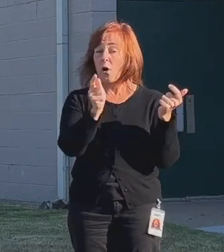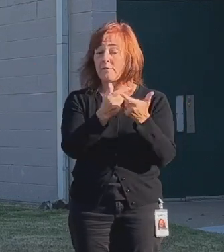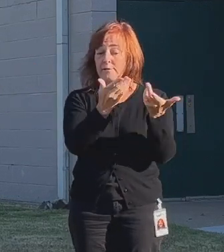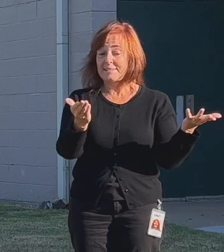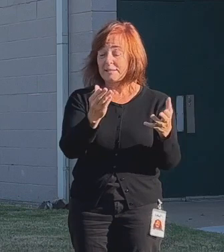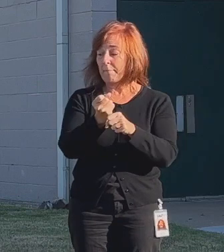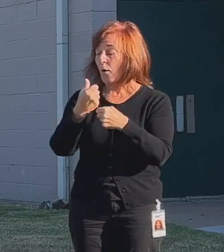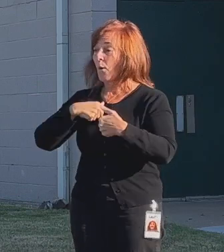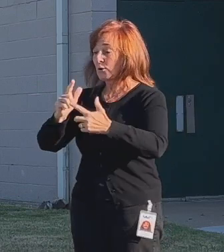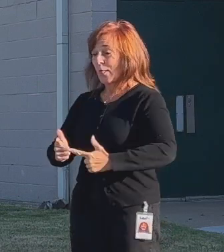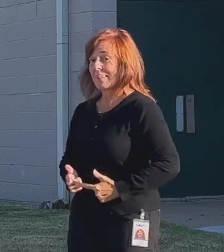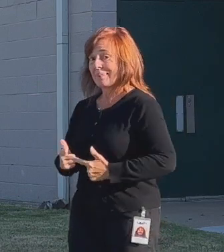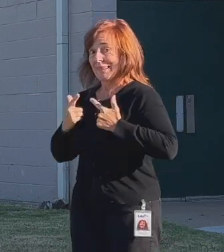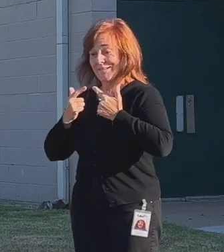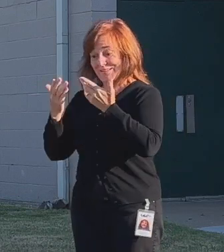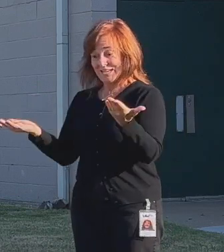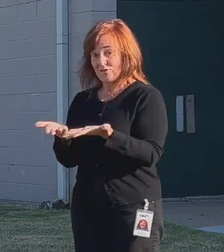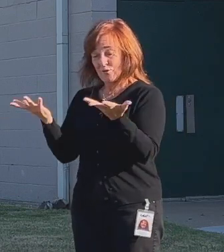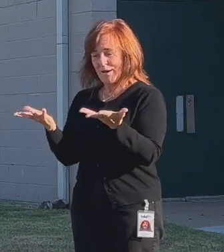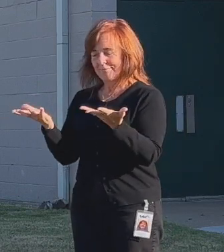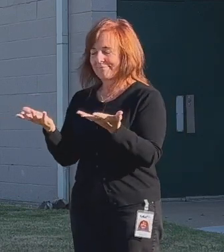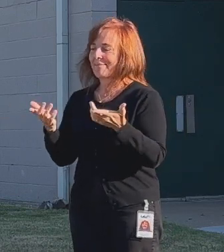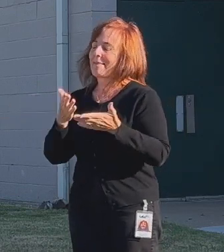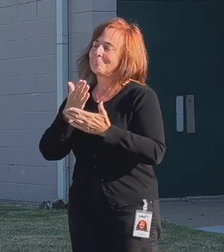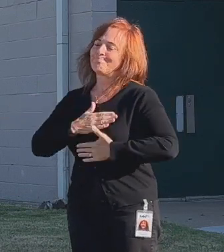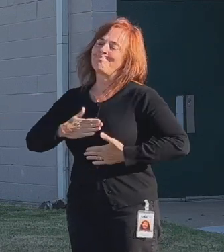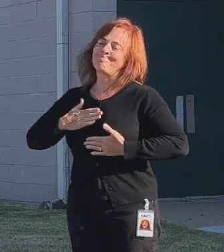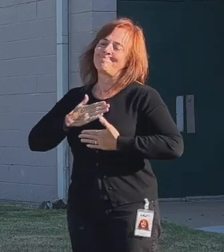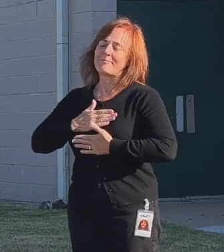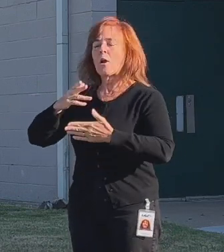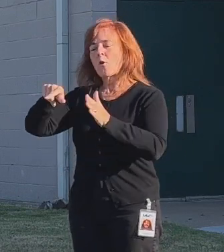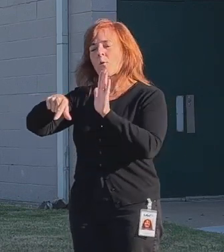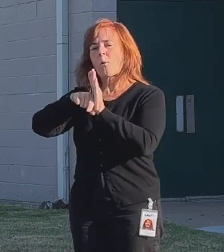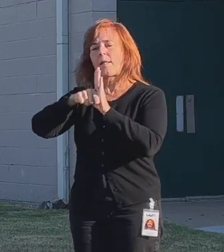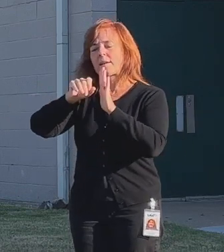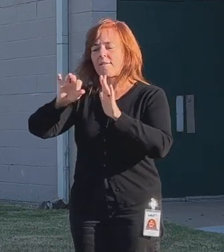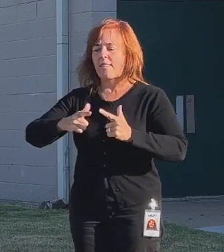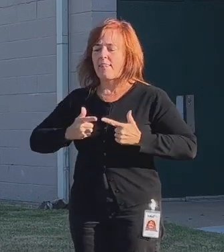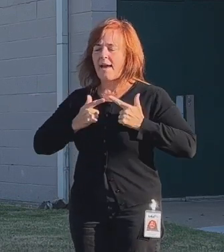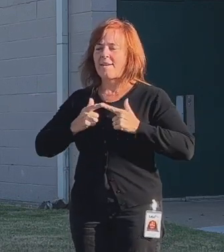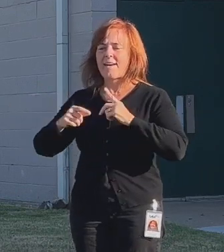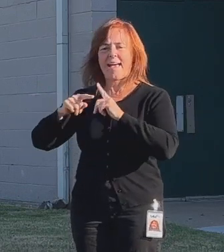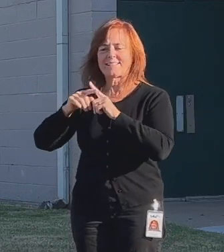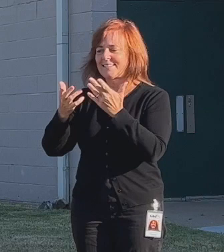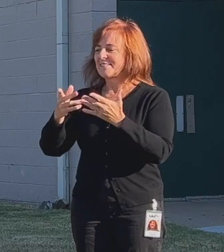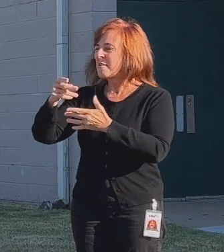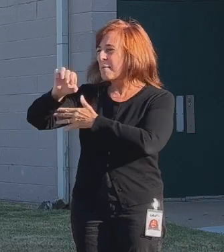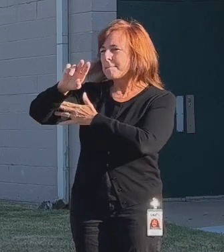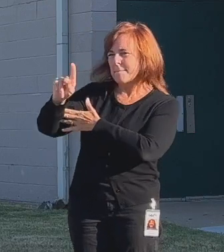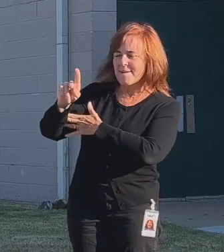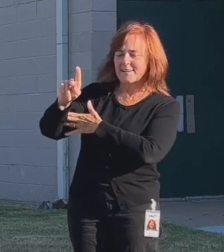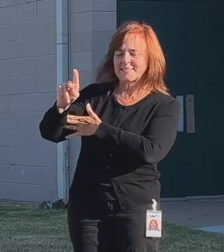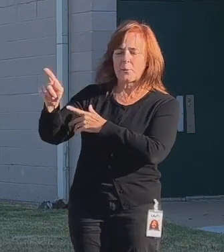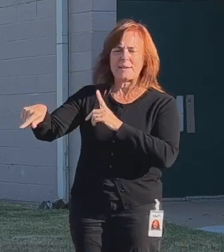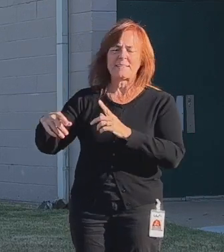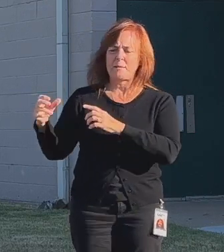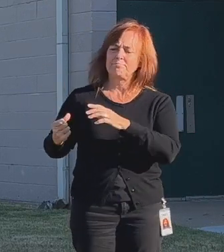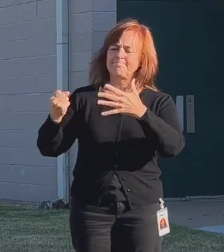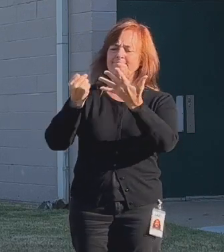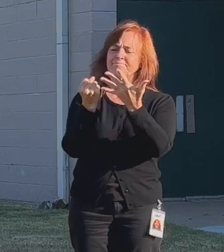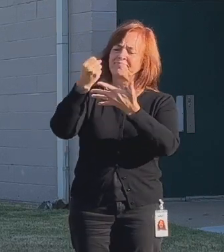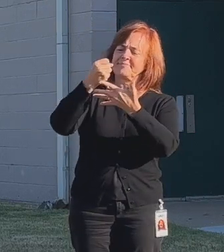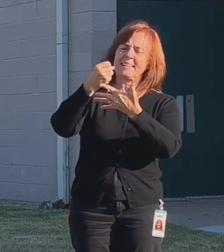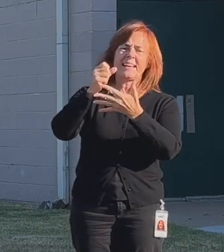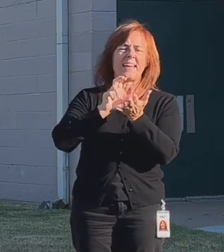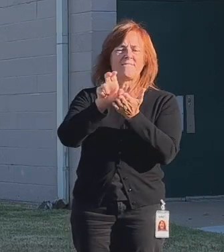the things that make us want to live in this city are the things that these quality of life assets, and he's really prioritized investing